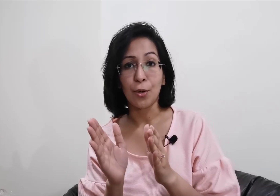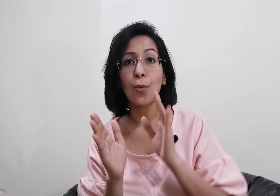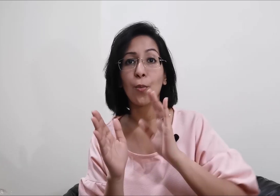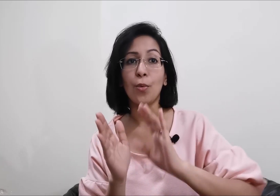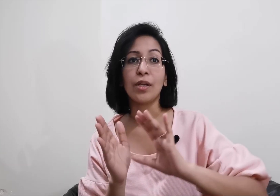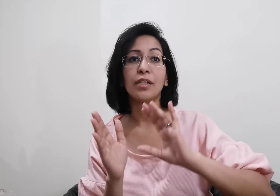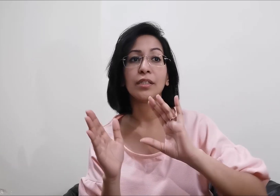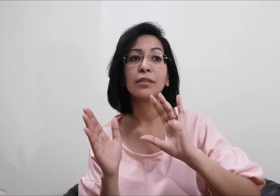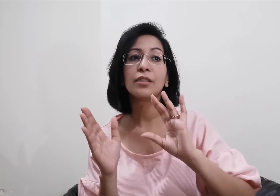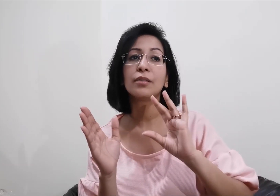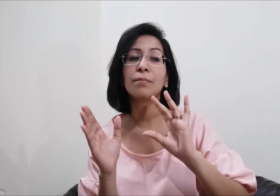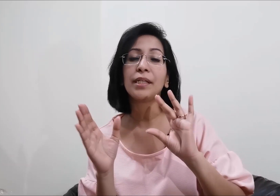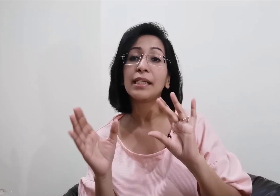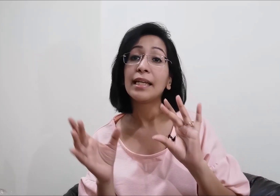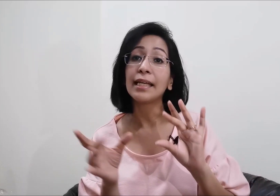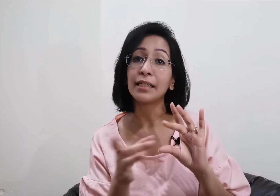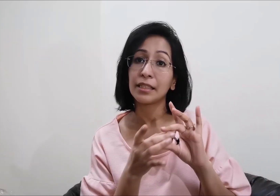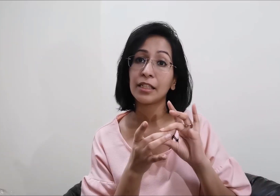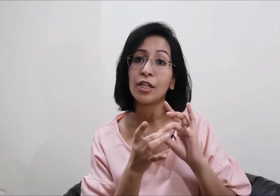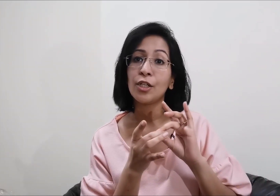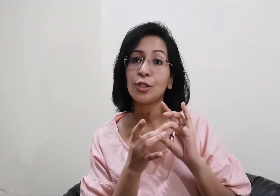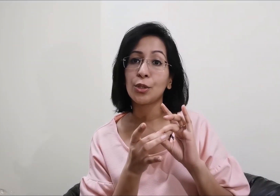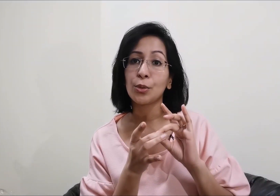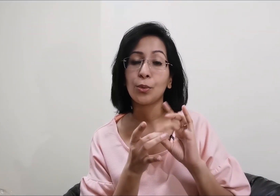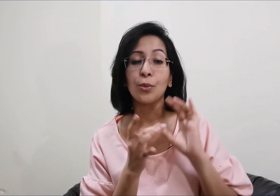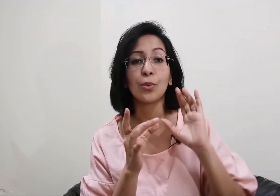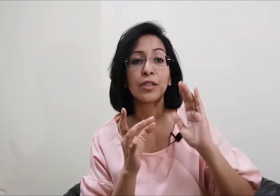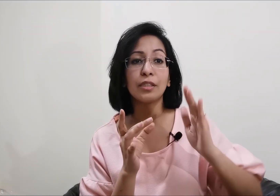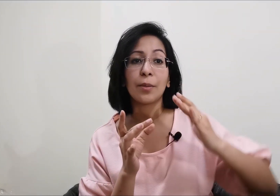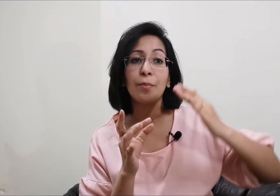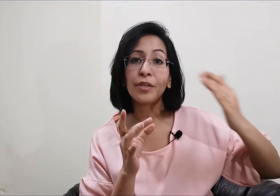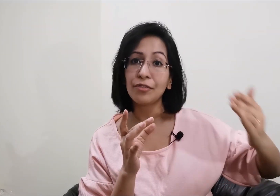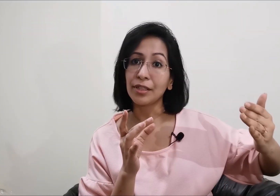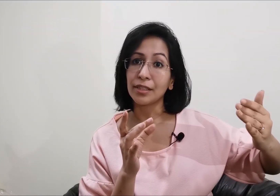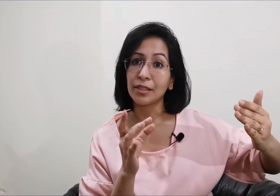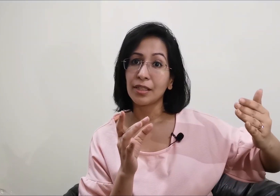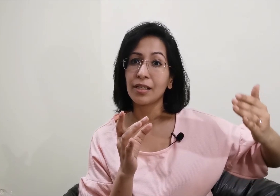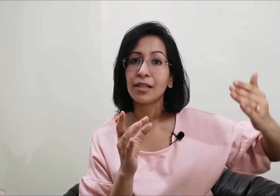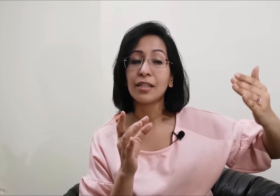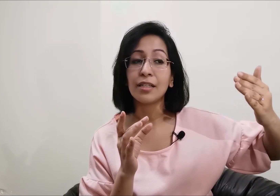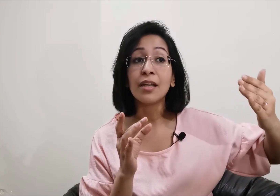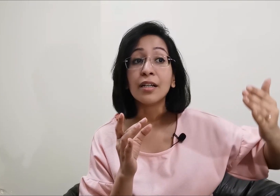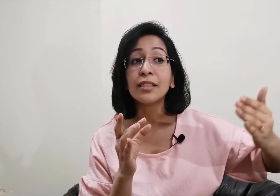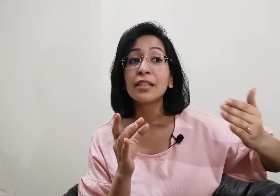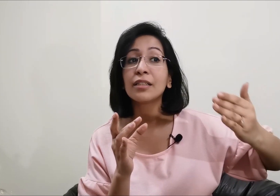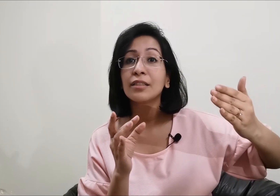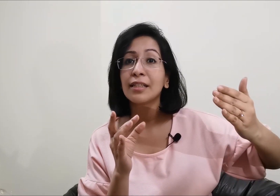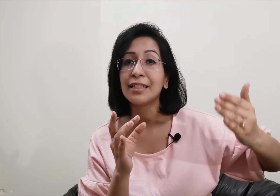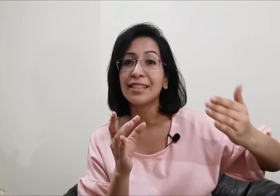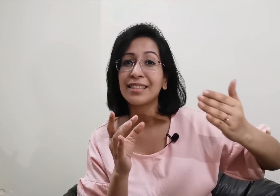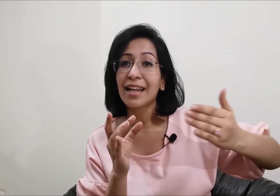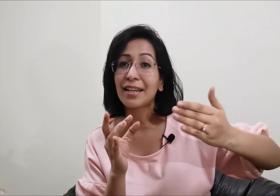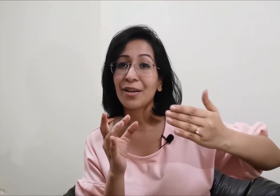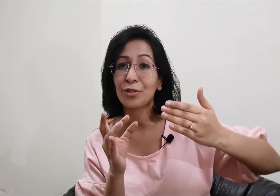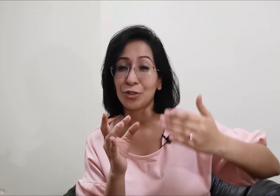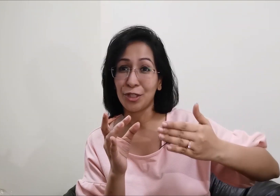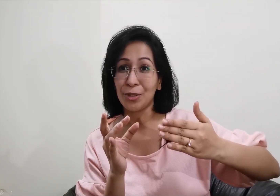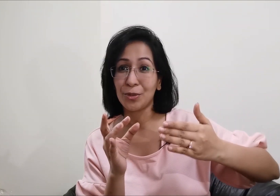will be linked to the previous learning indian sign language videos